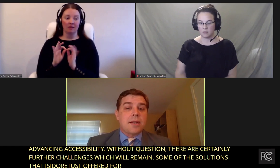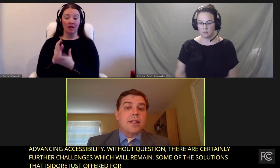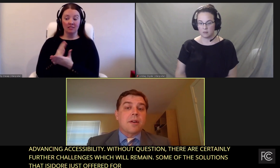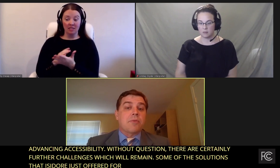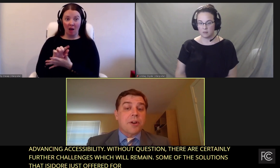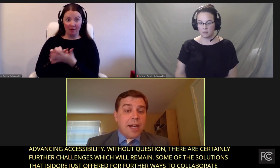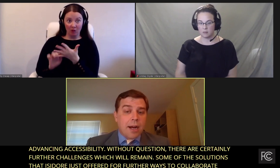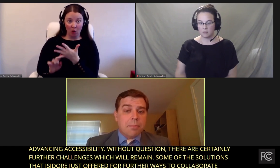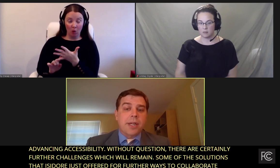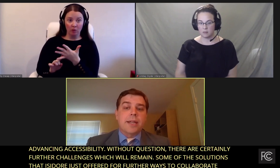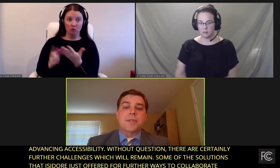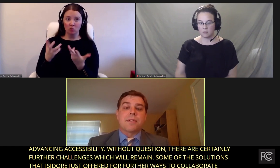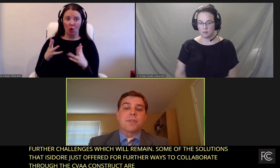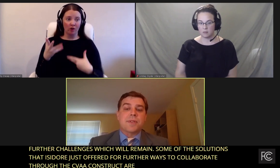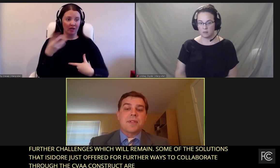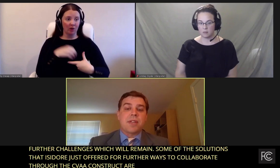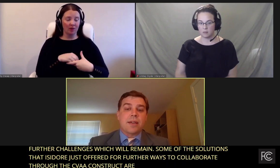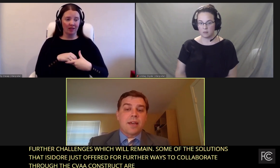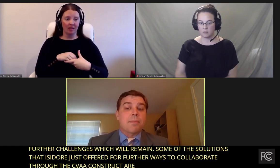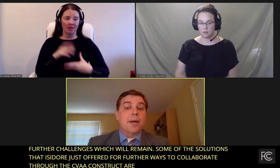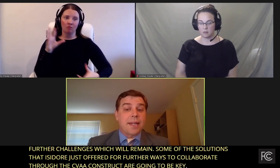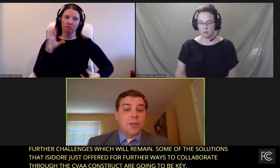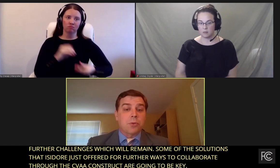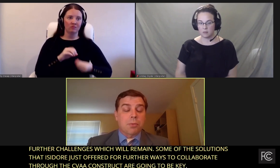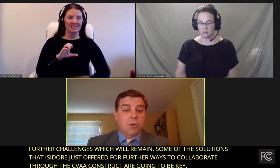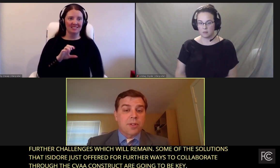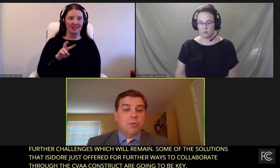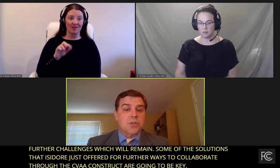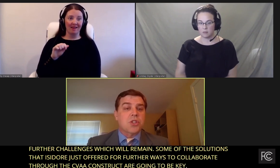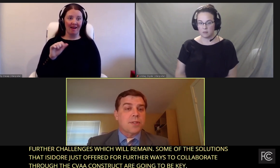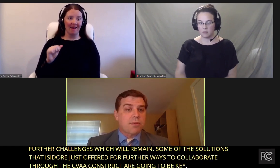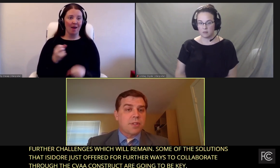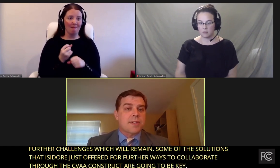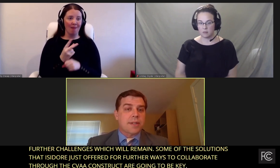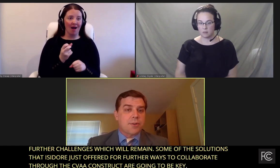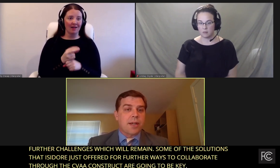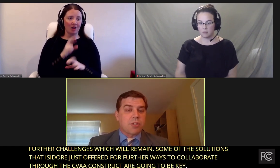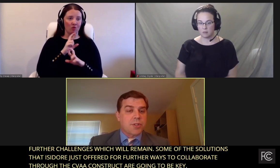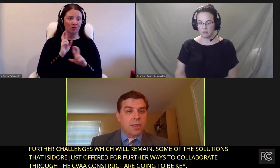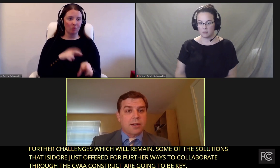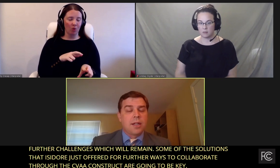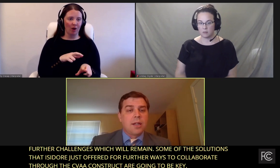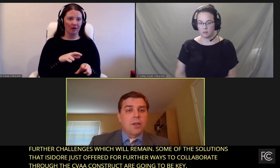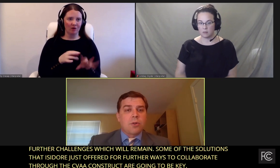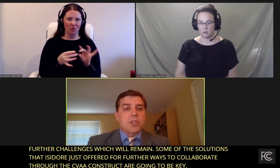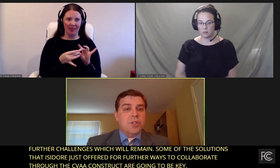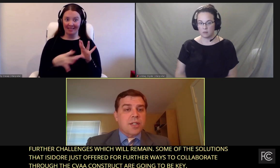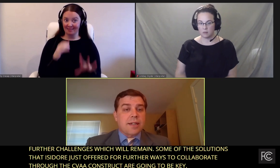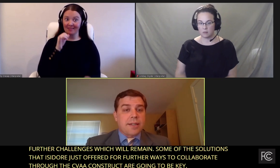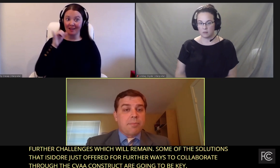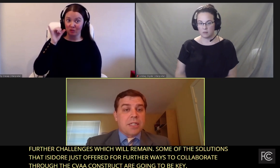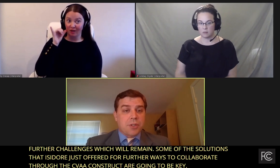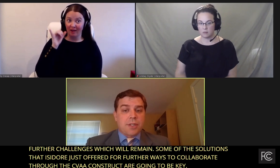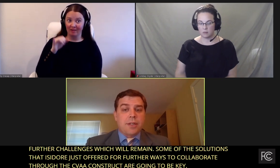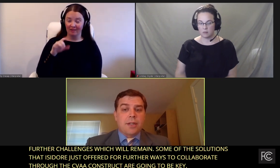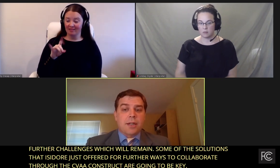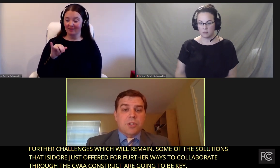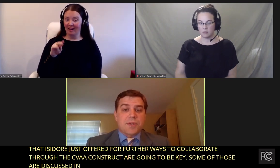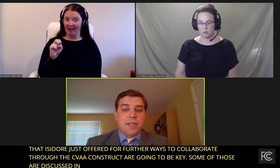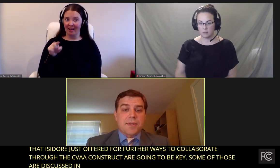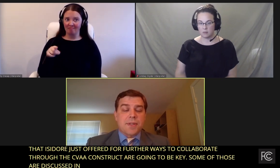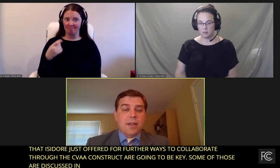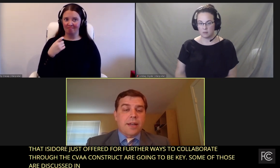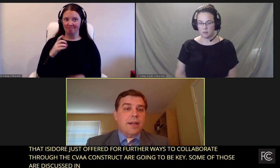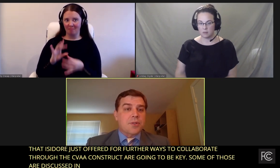discussed in the very comprehensive CVAA biennial report that was just released yesterday, which Diane mentioned,